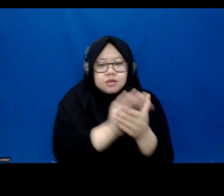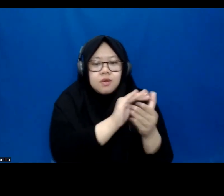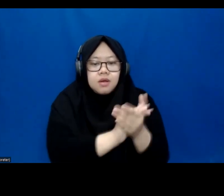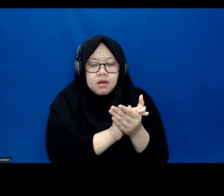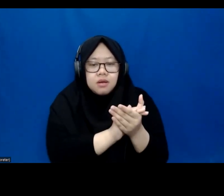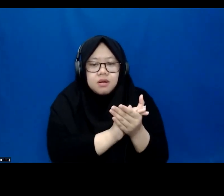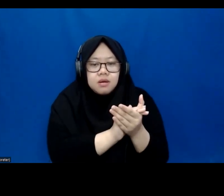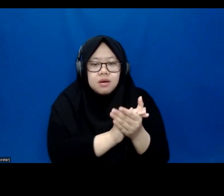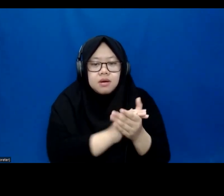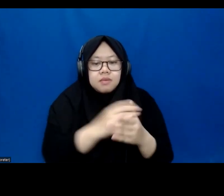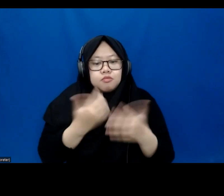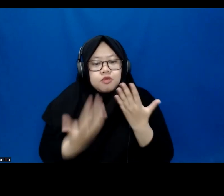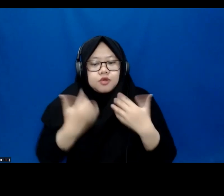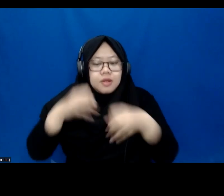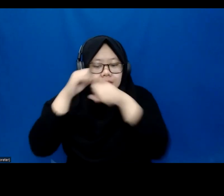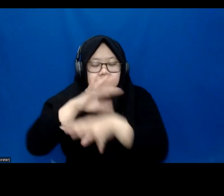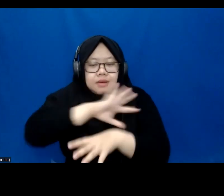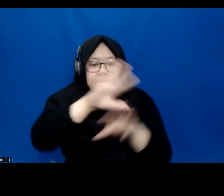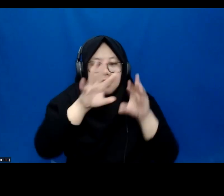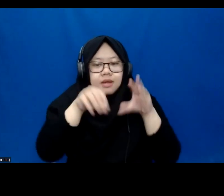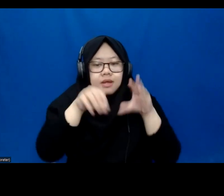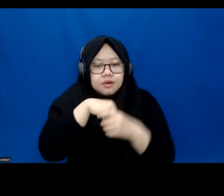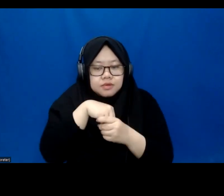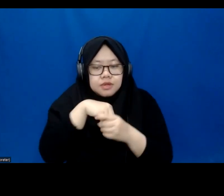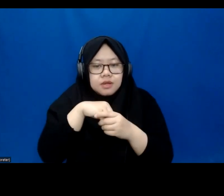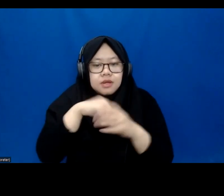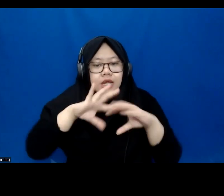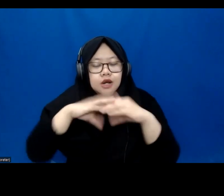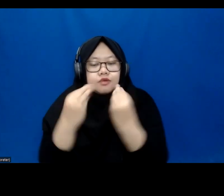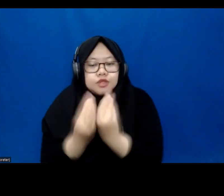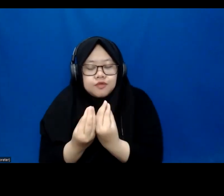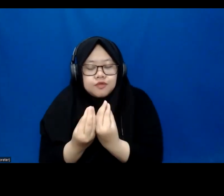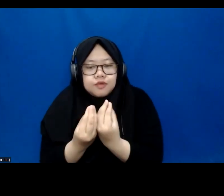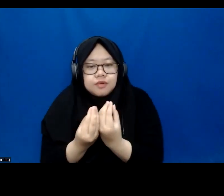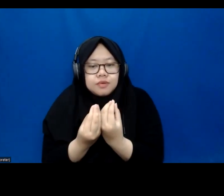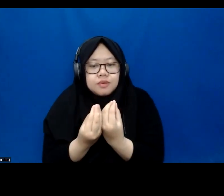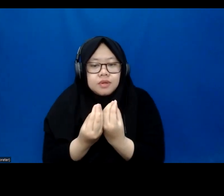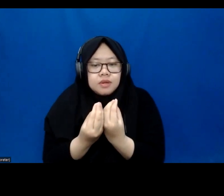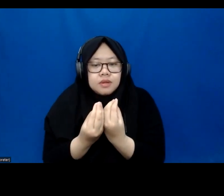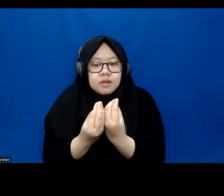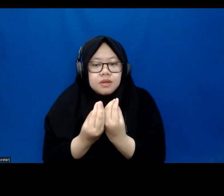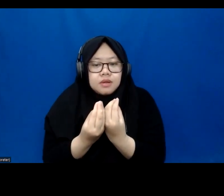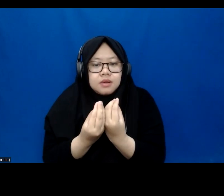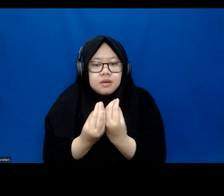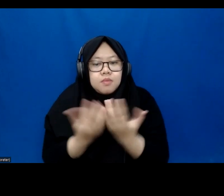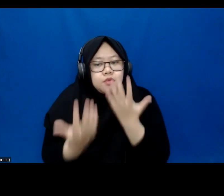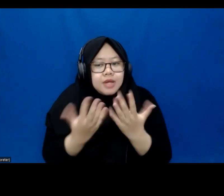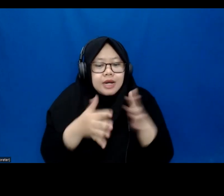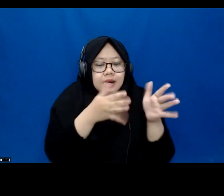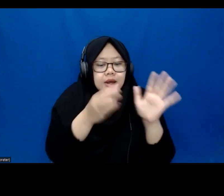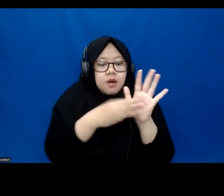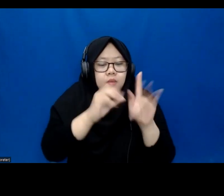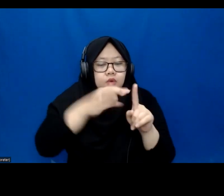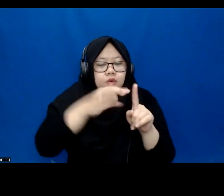inclusive practices, when you take a closer look to see what these systems are, they're actually using different models such as integrated